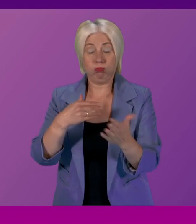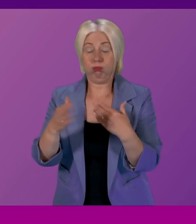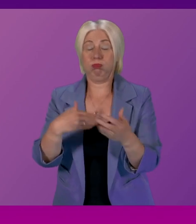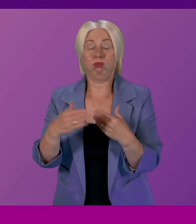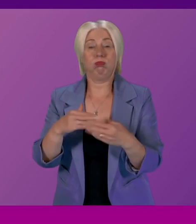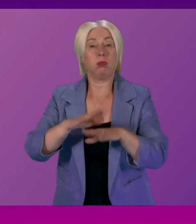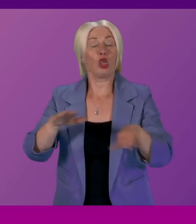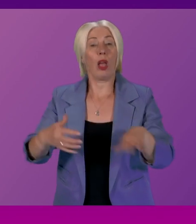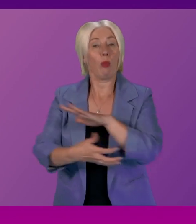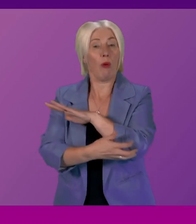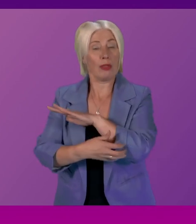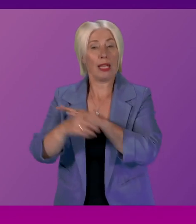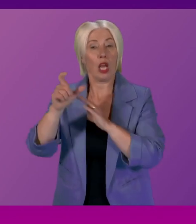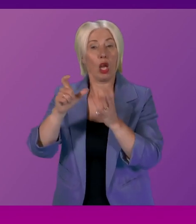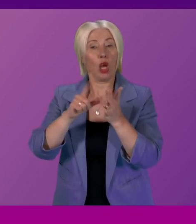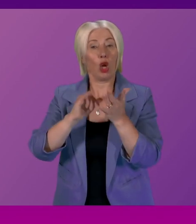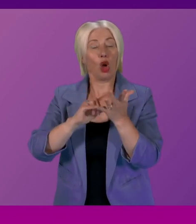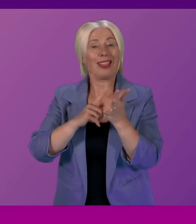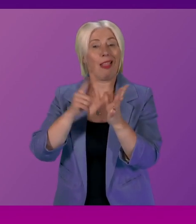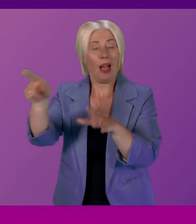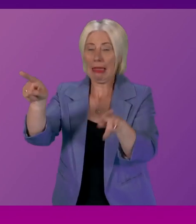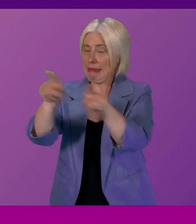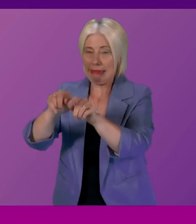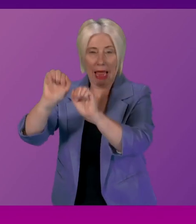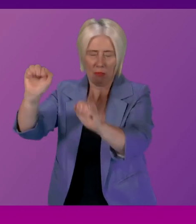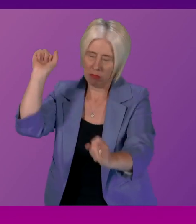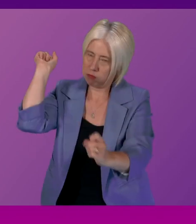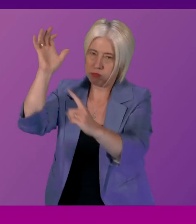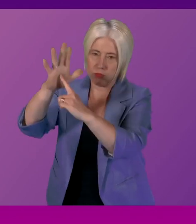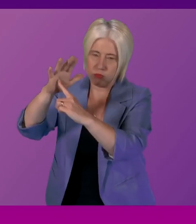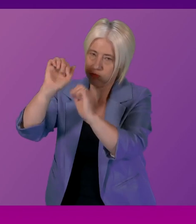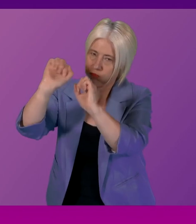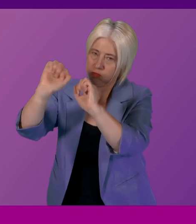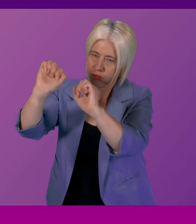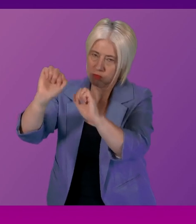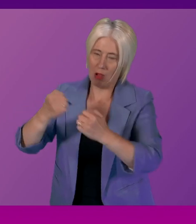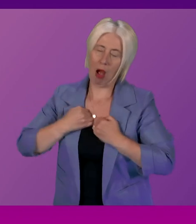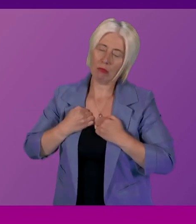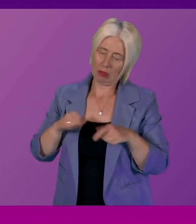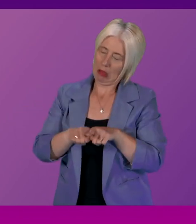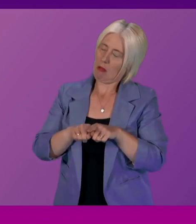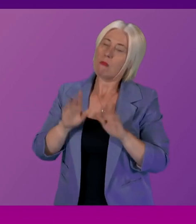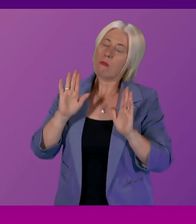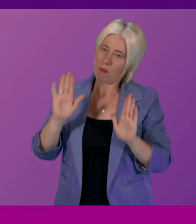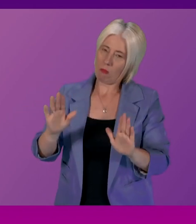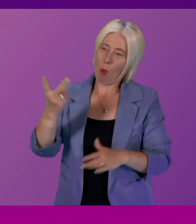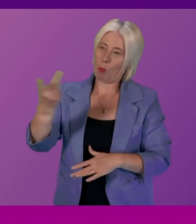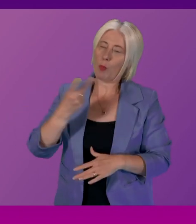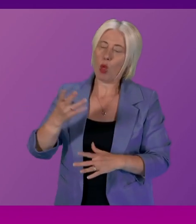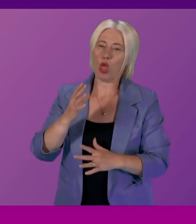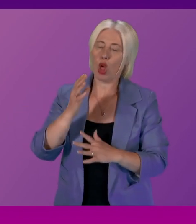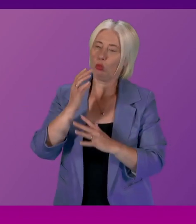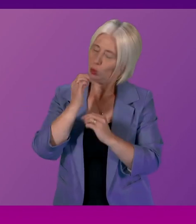certainly in my discussions with Kozla it is an issue of the highest priority for them and we're both committed